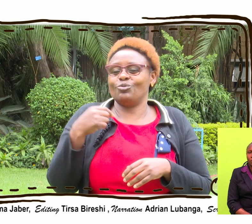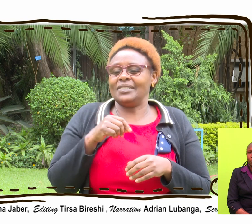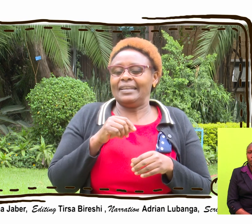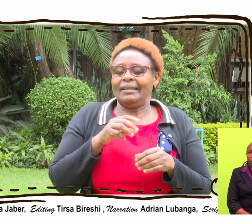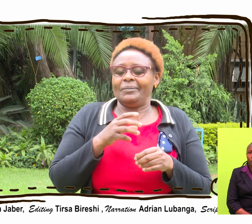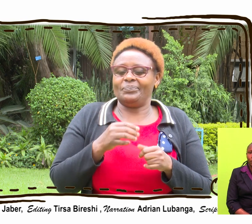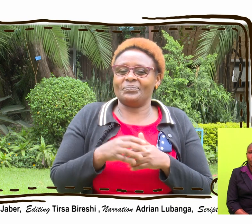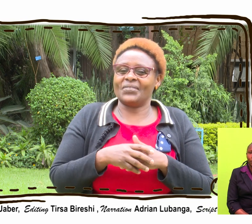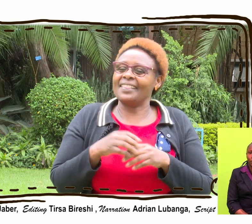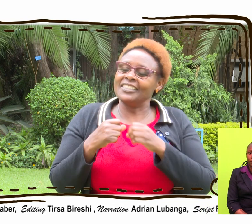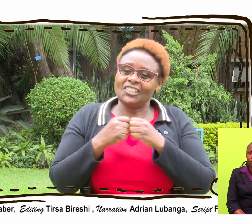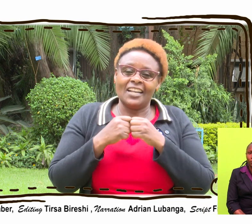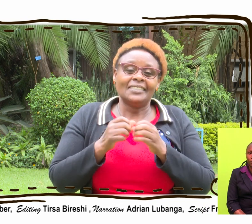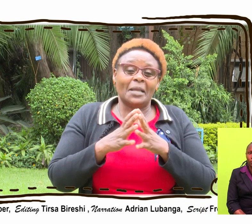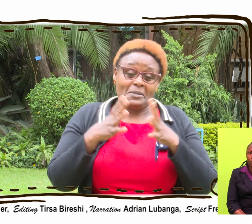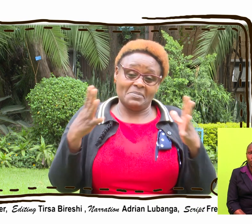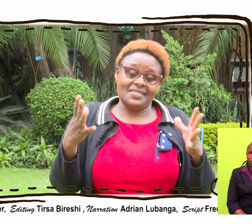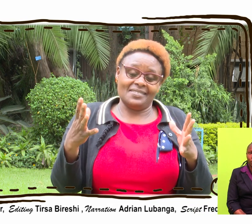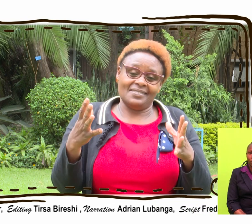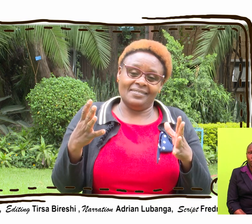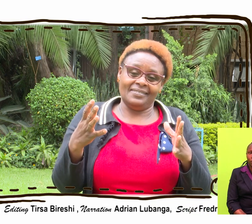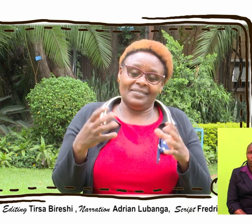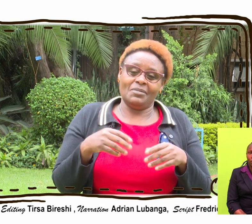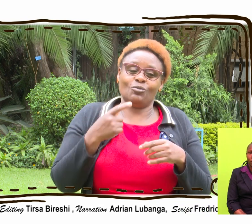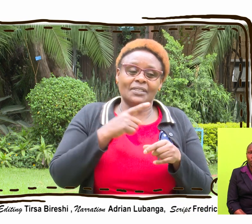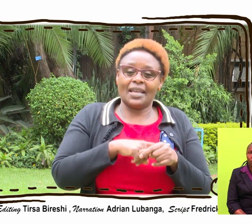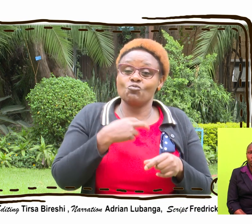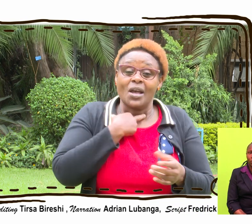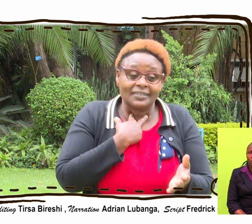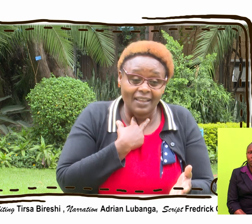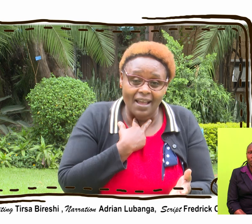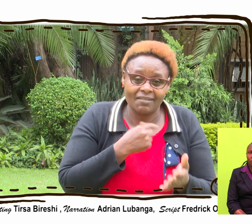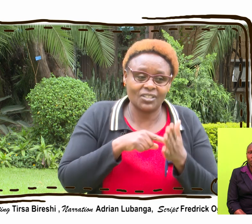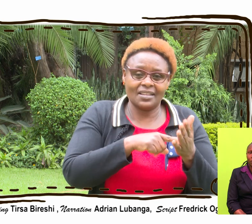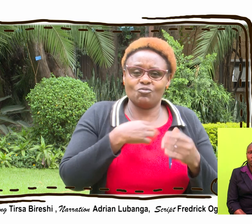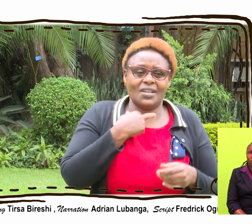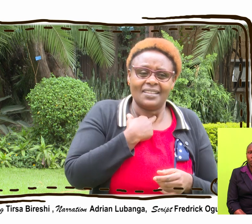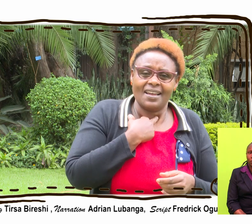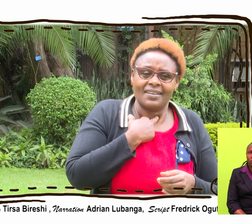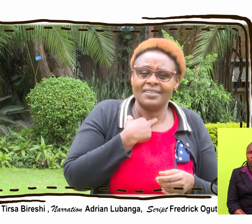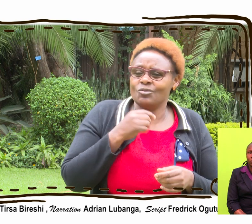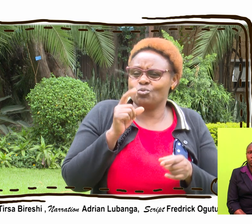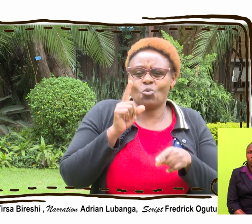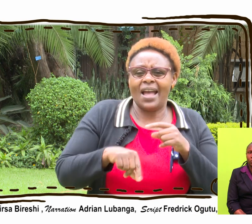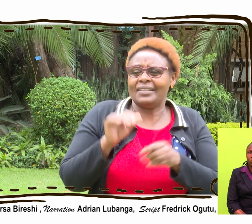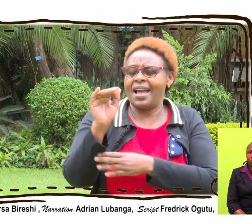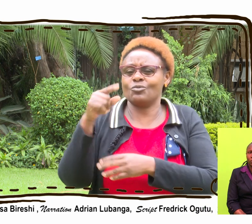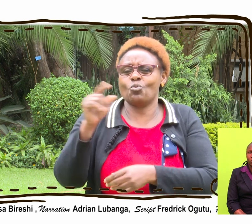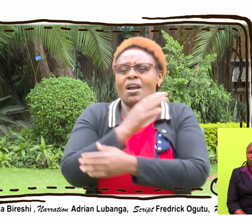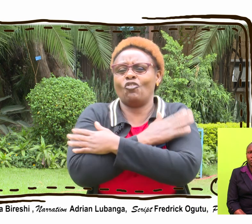hearing students because the challenge is big. However, when you get stuck for example,